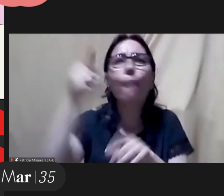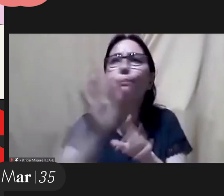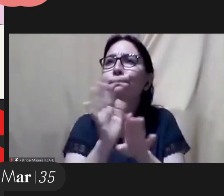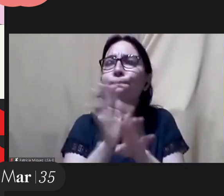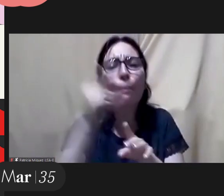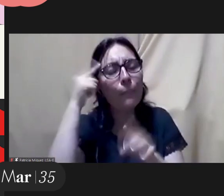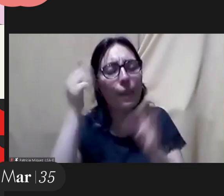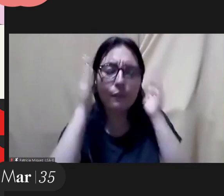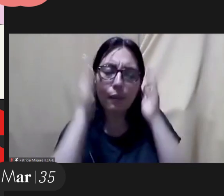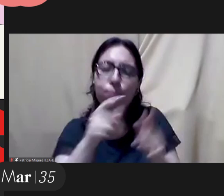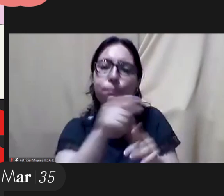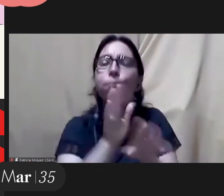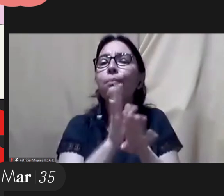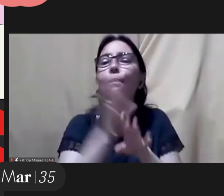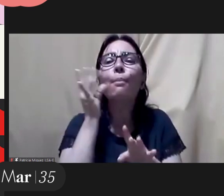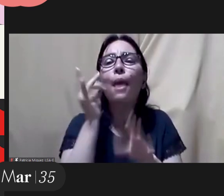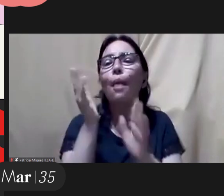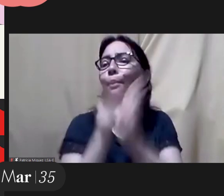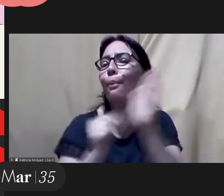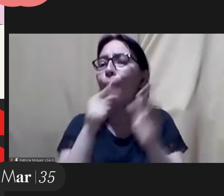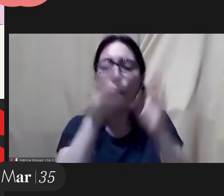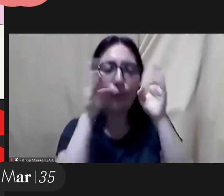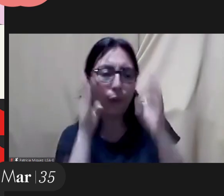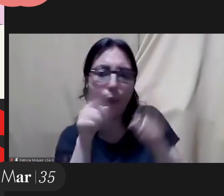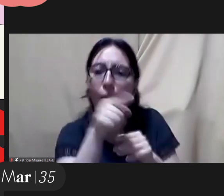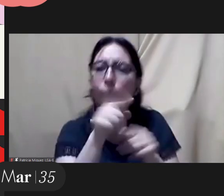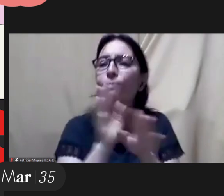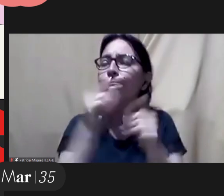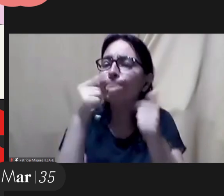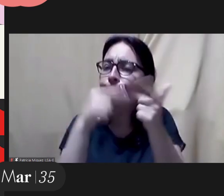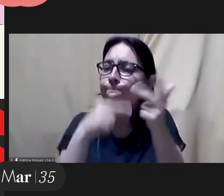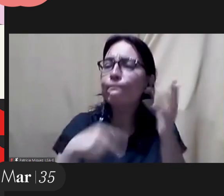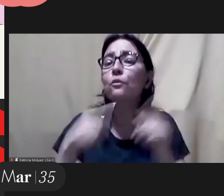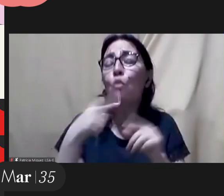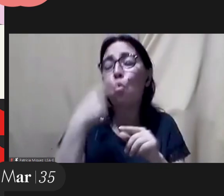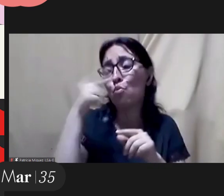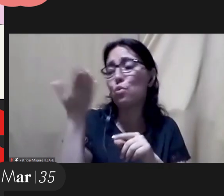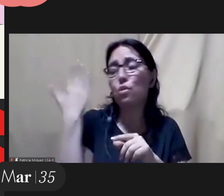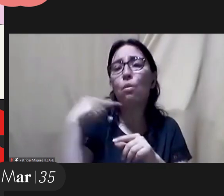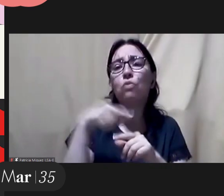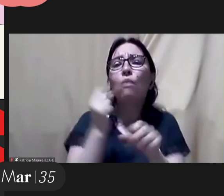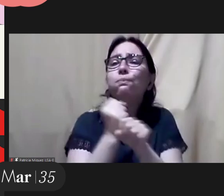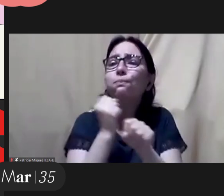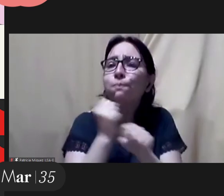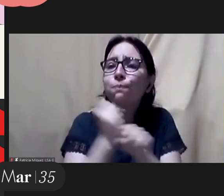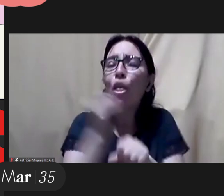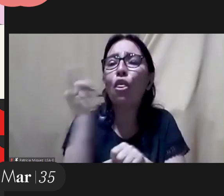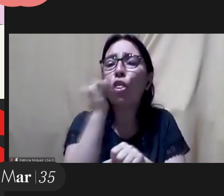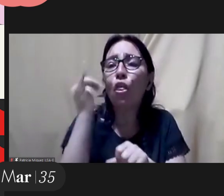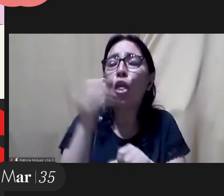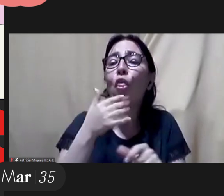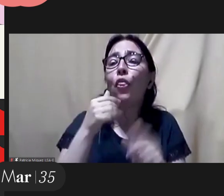wide Argentina. I have been lately been working on a documentary film and been